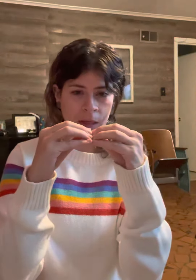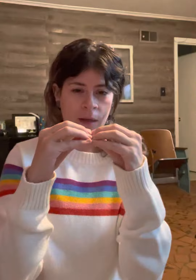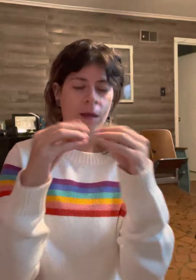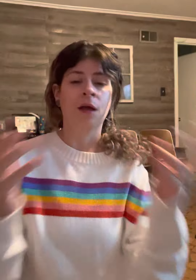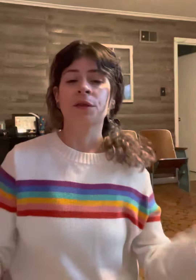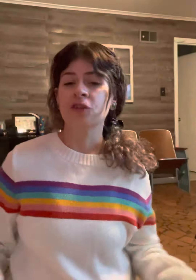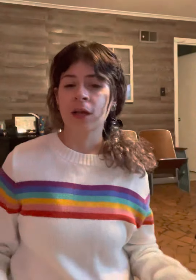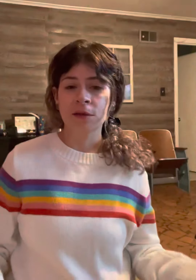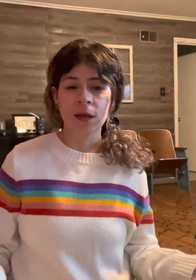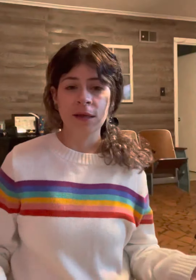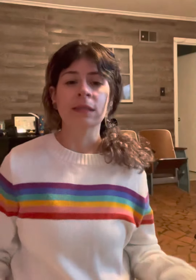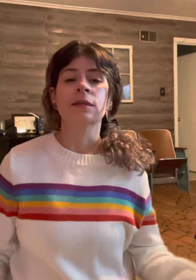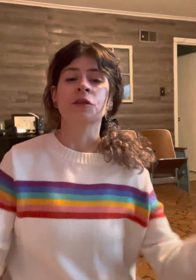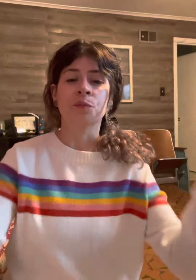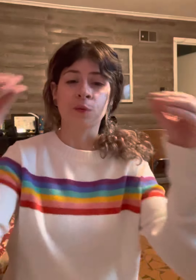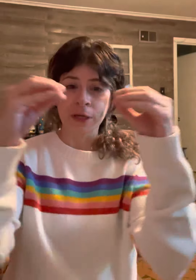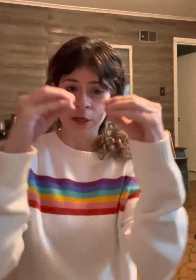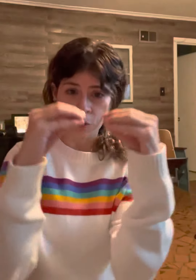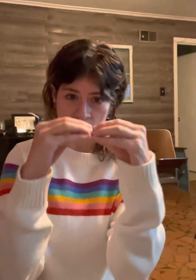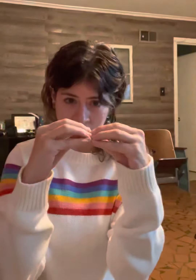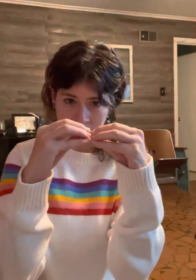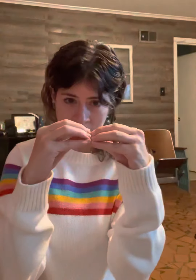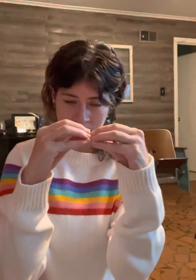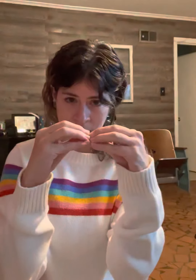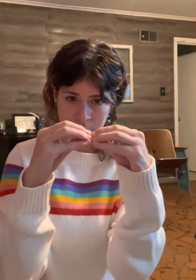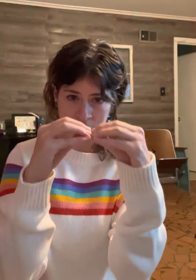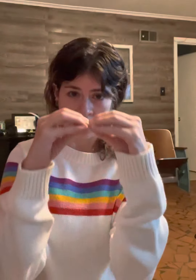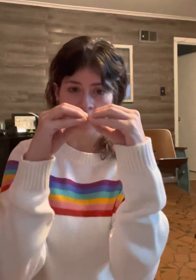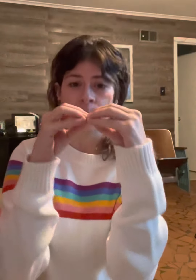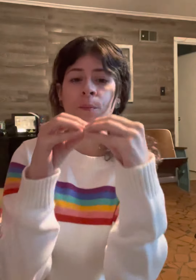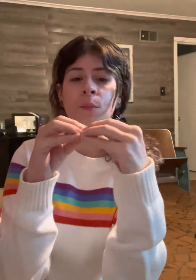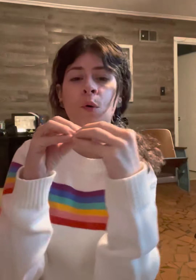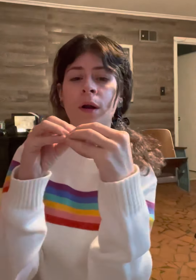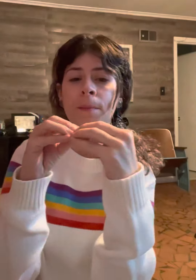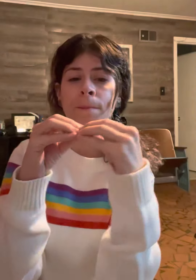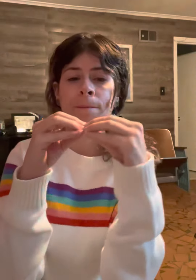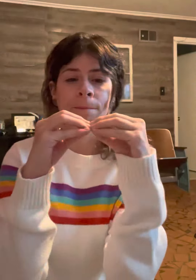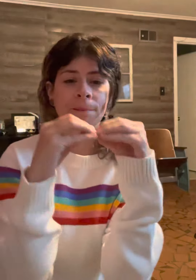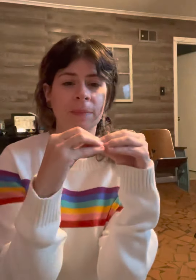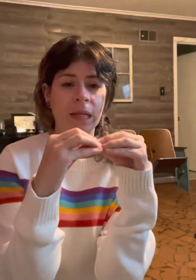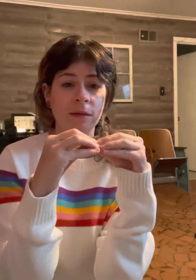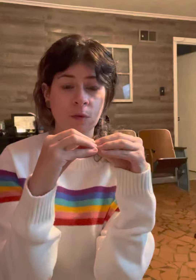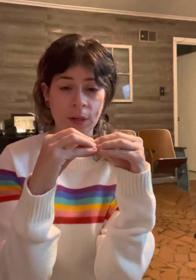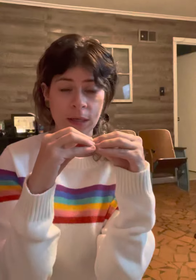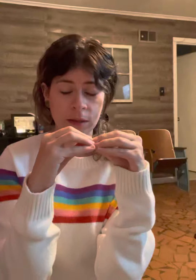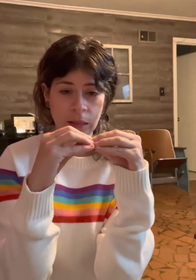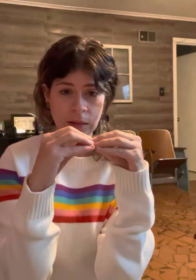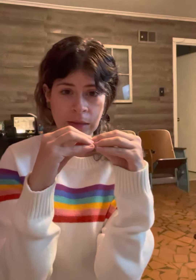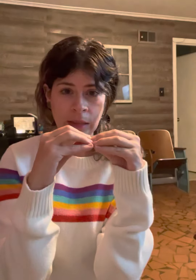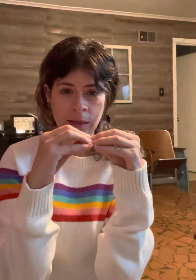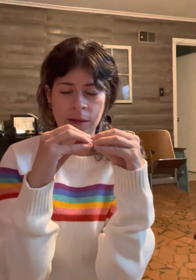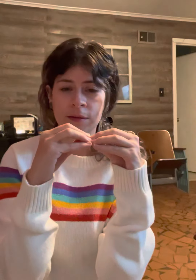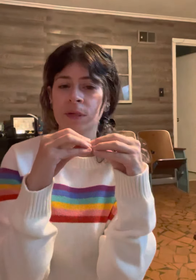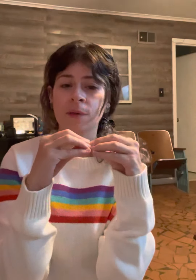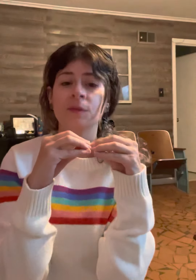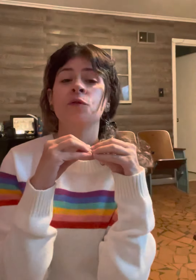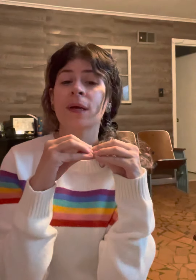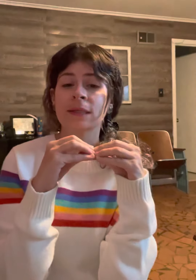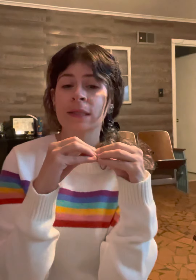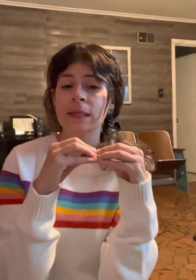All the child does, you bring your two hands together, more. That's the way that it looks. Sometimes you might see